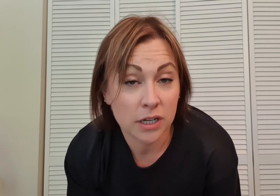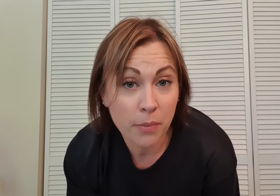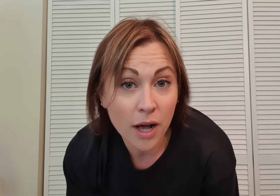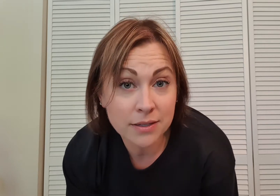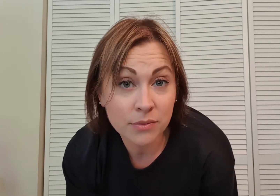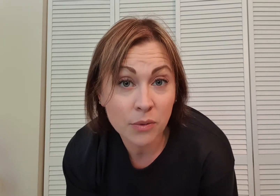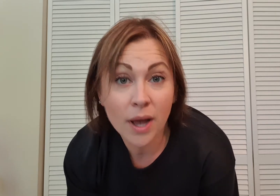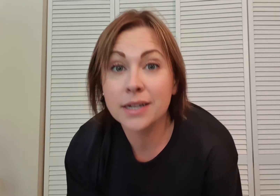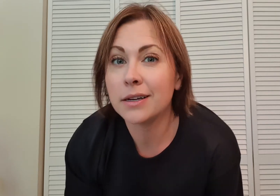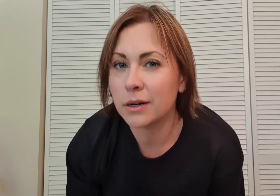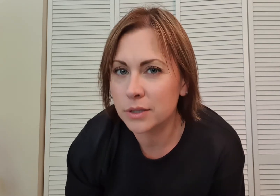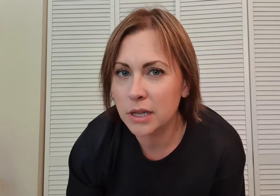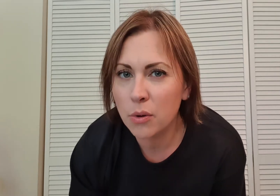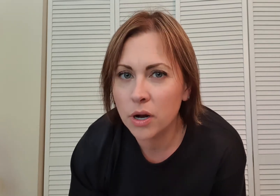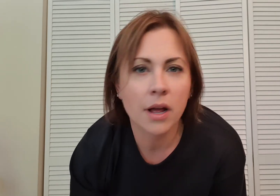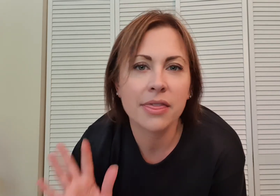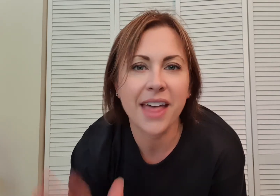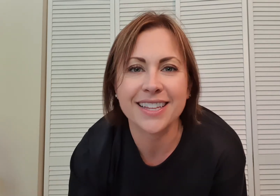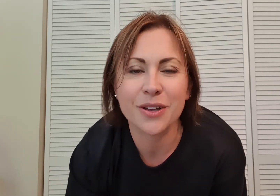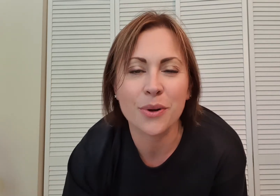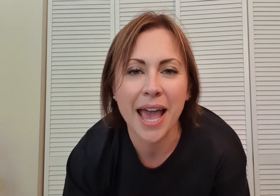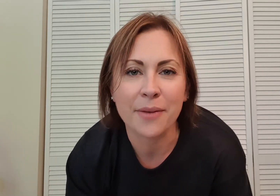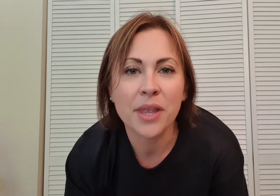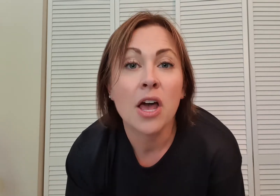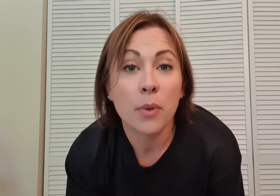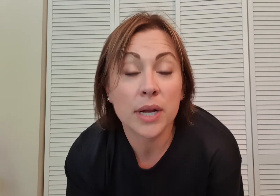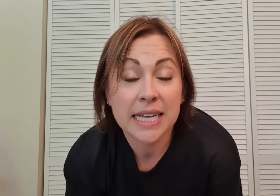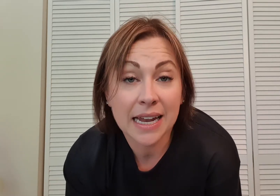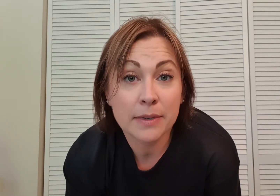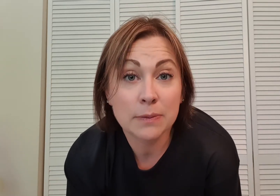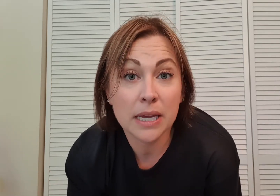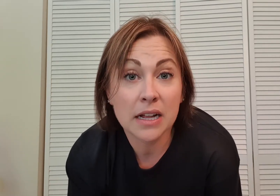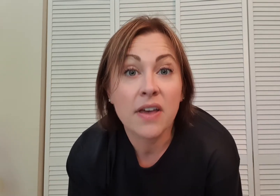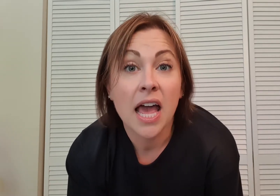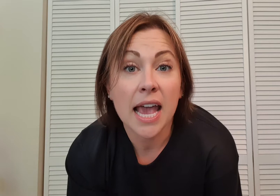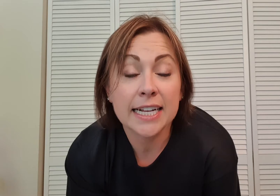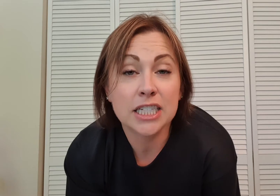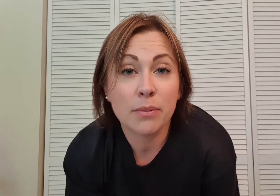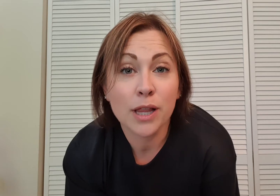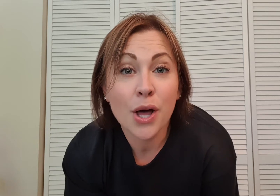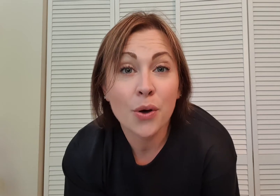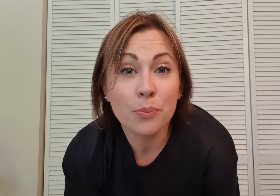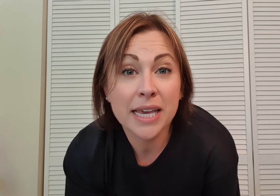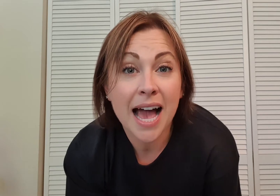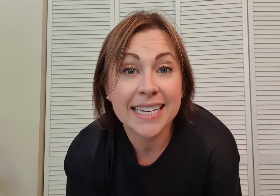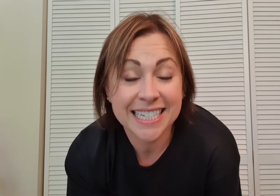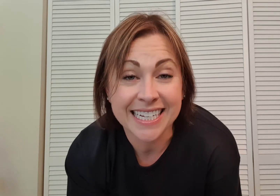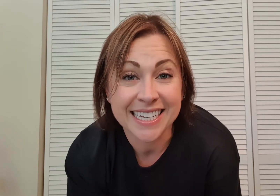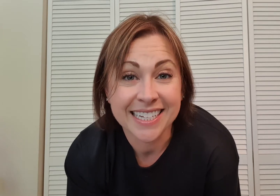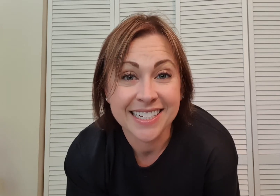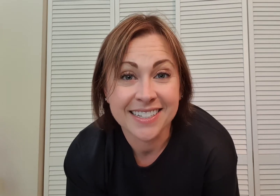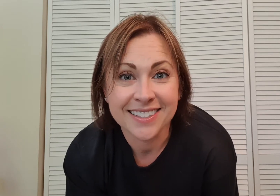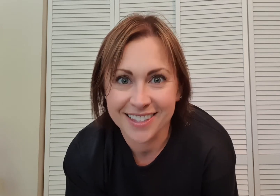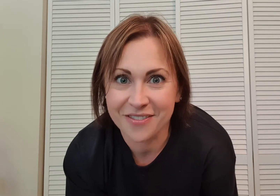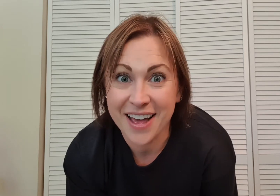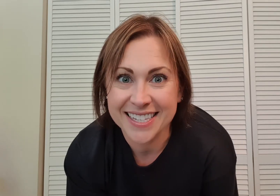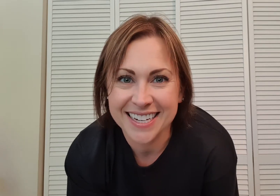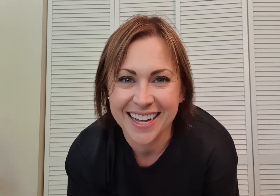to pause and rewind and go slower, that's okay. But we're going to get up to speed of H double O P I T. A little fast, huh?